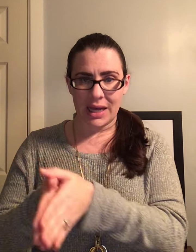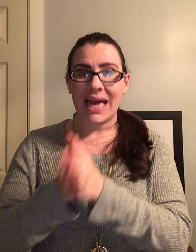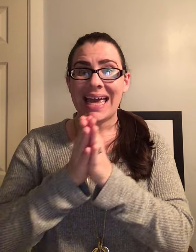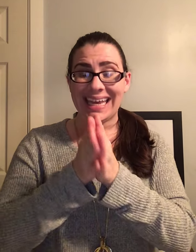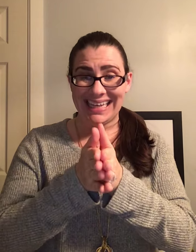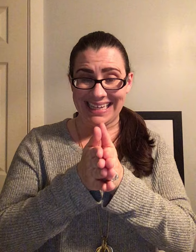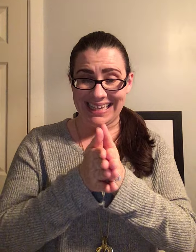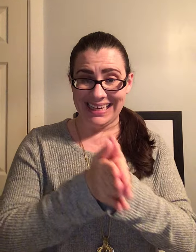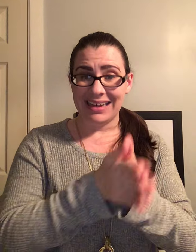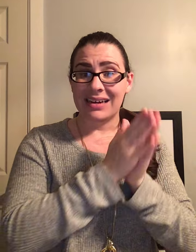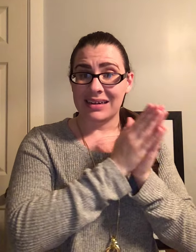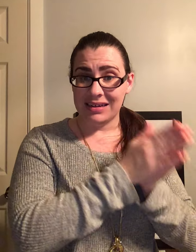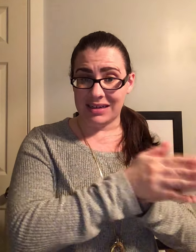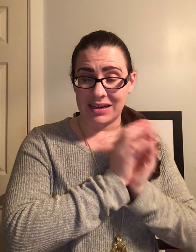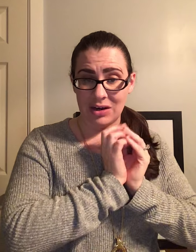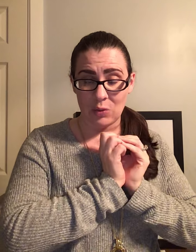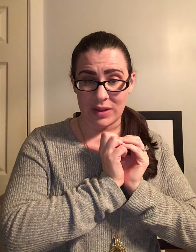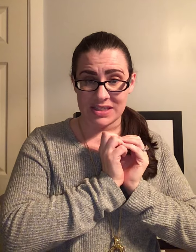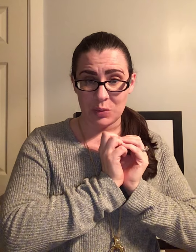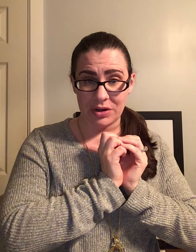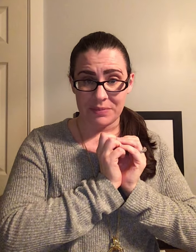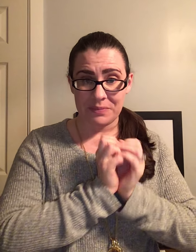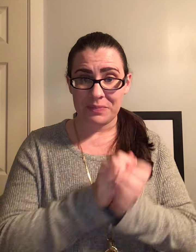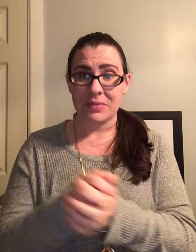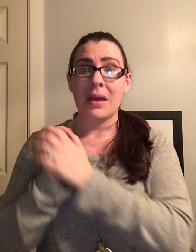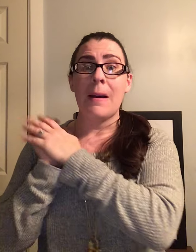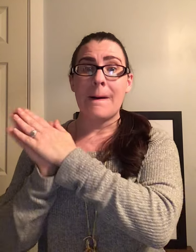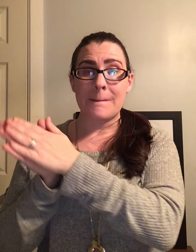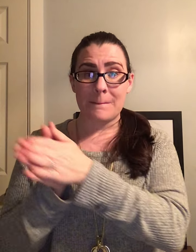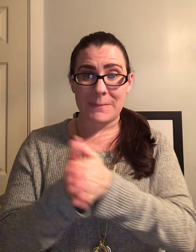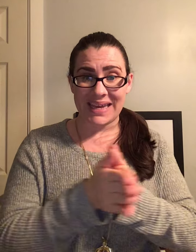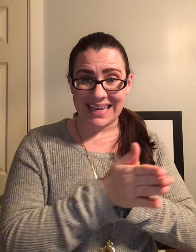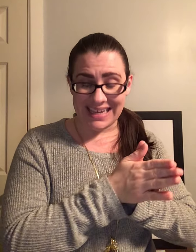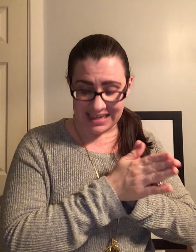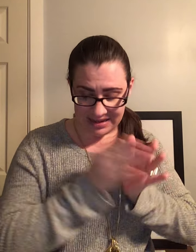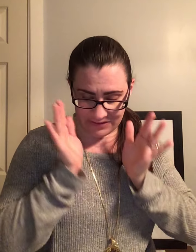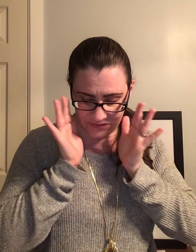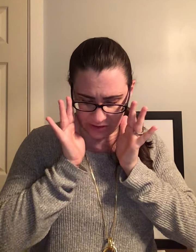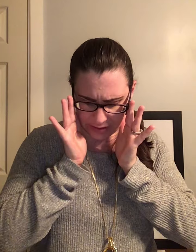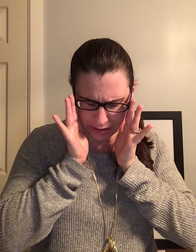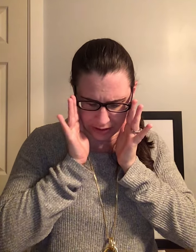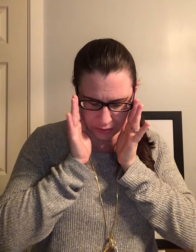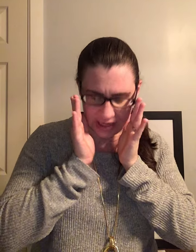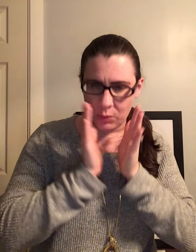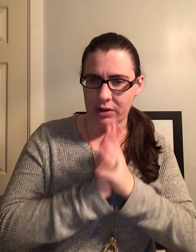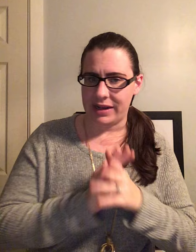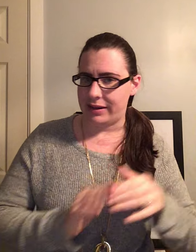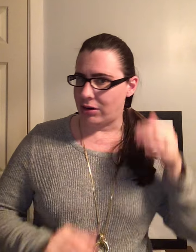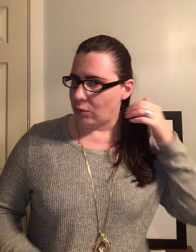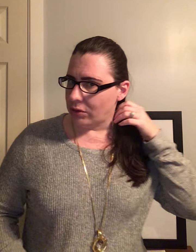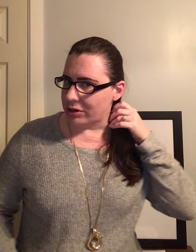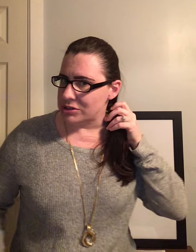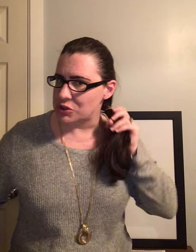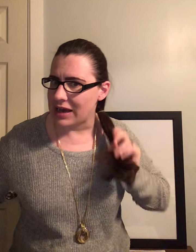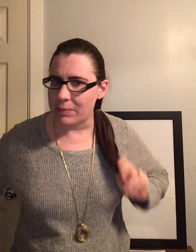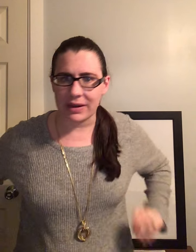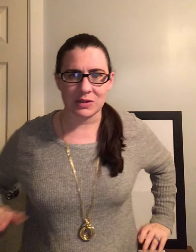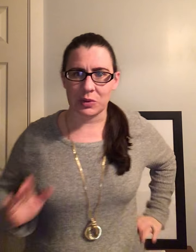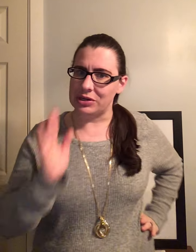P-E-K. What's the word? Peak. Very good. Okay, we're going to get our roller coaster out because we're going to